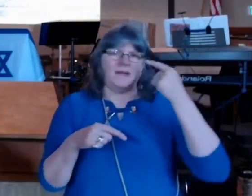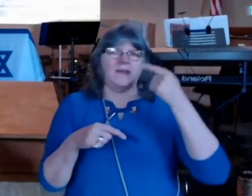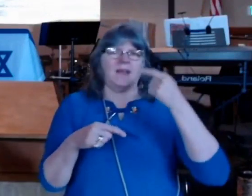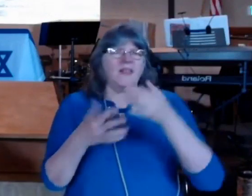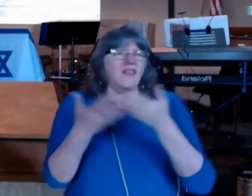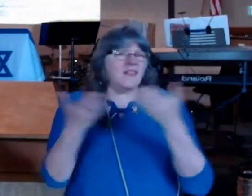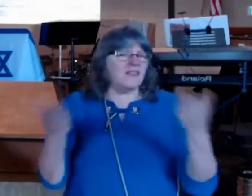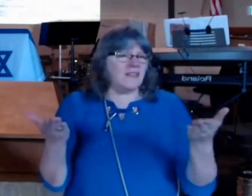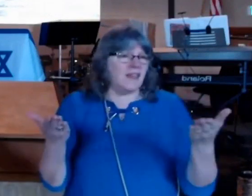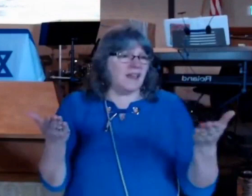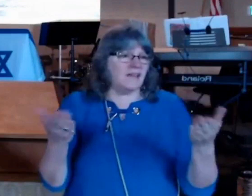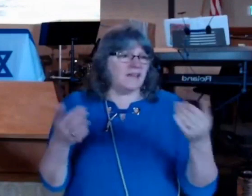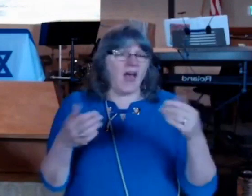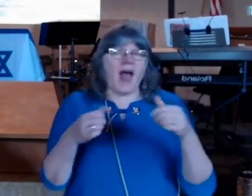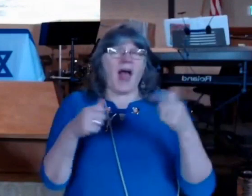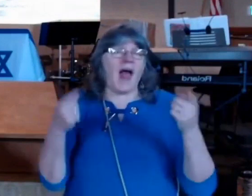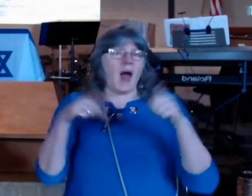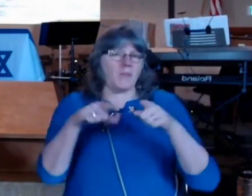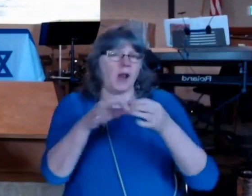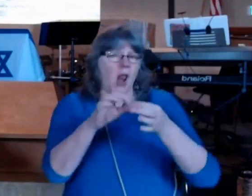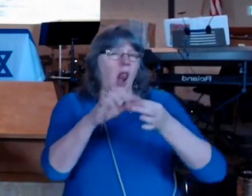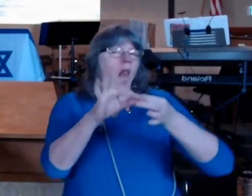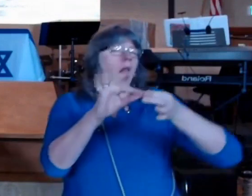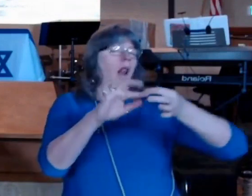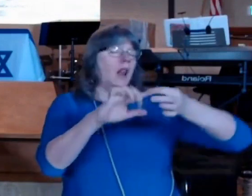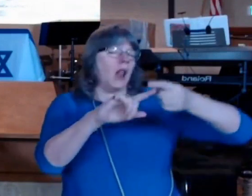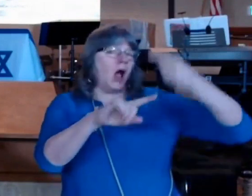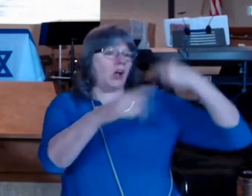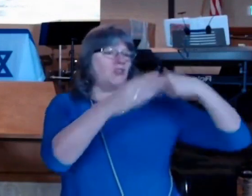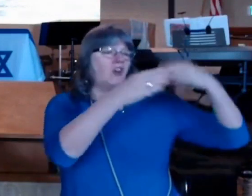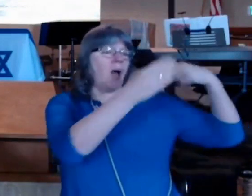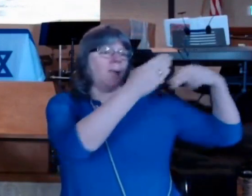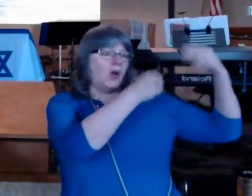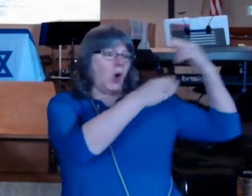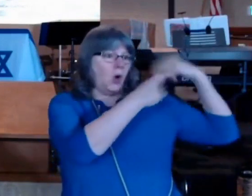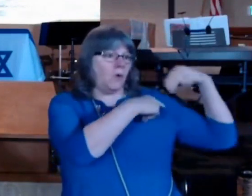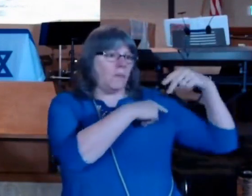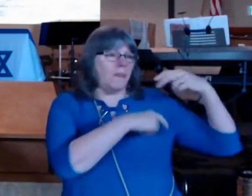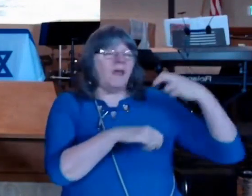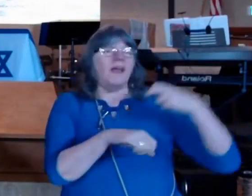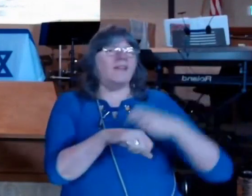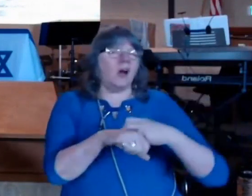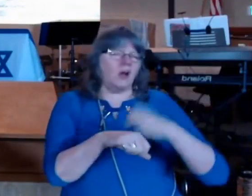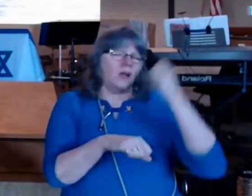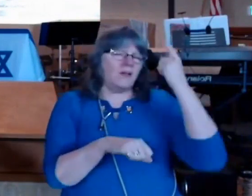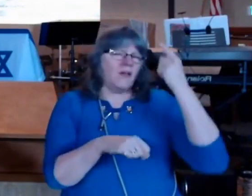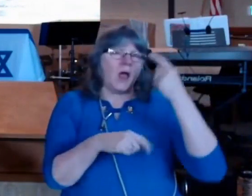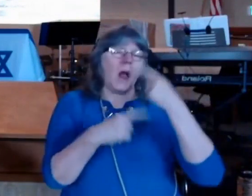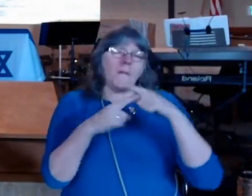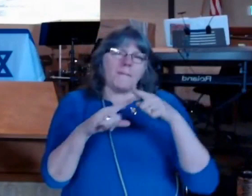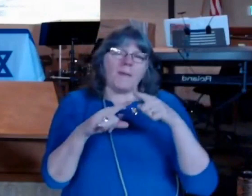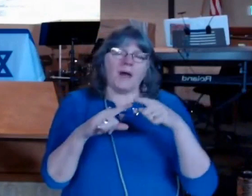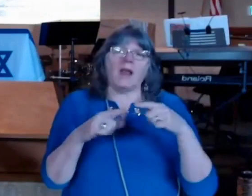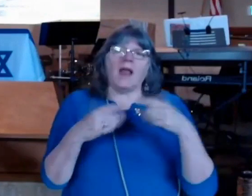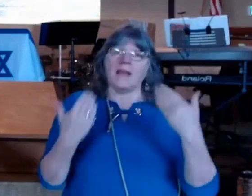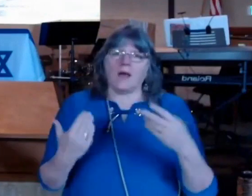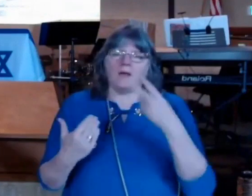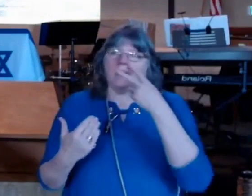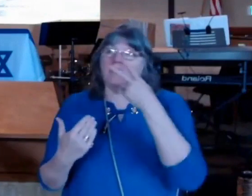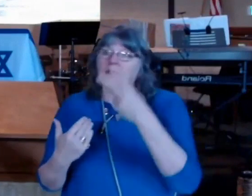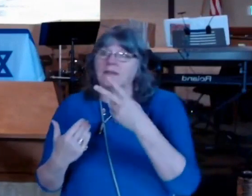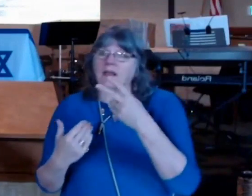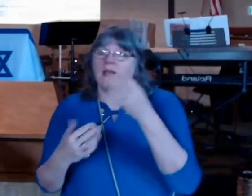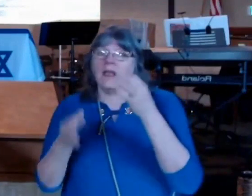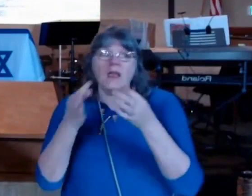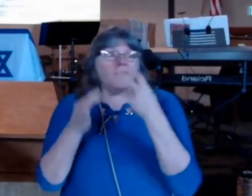with our standards with the standards of our day if they looked at us and the things we like we think are okay they think